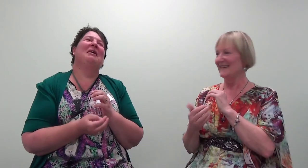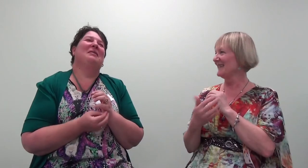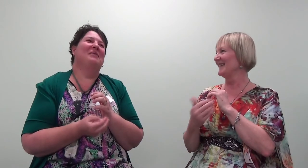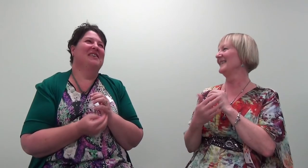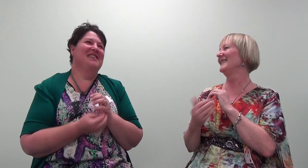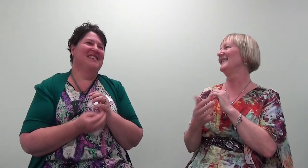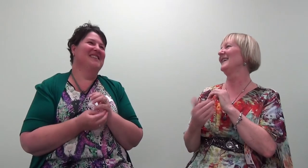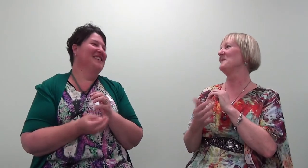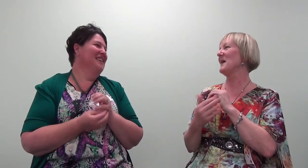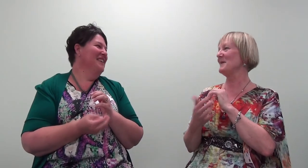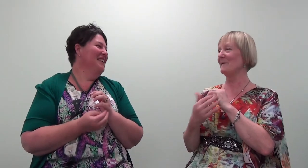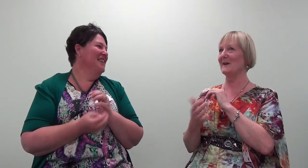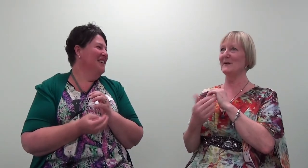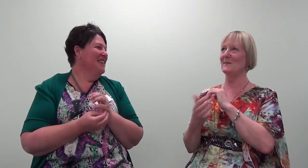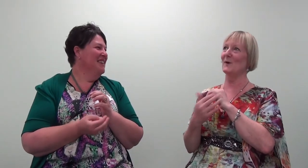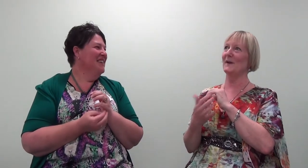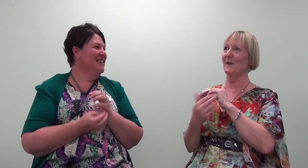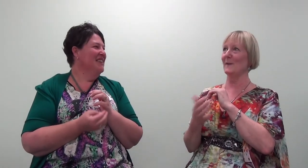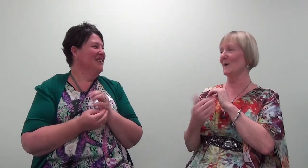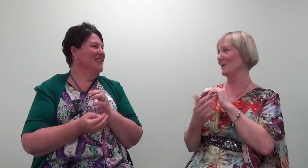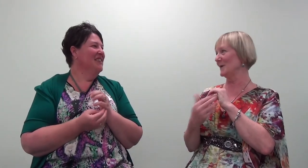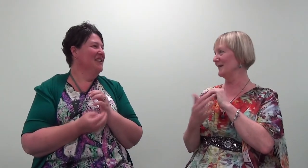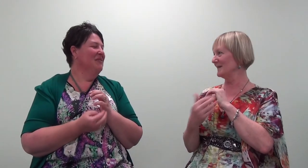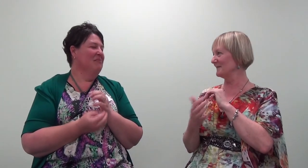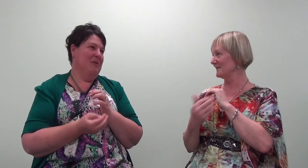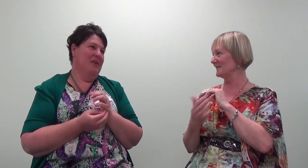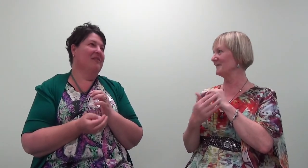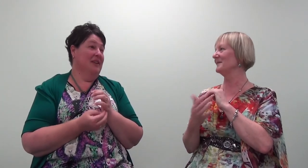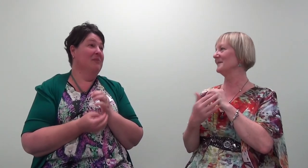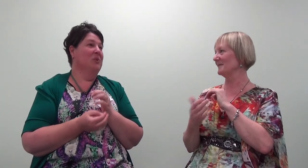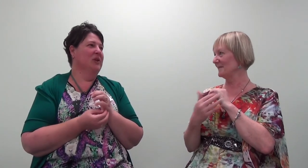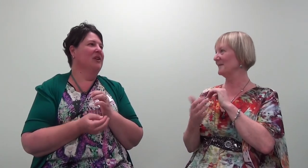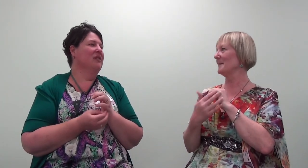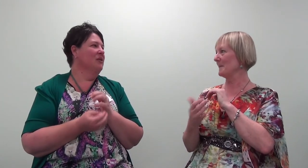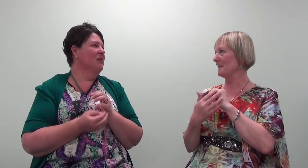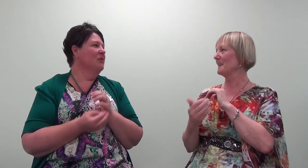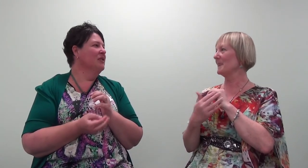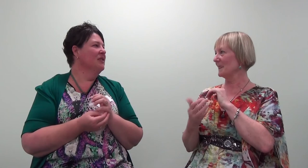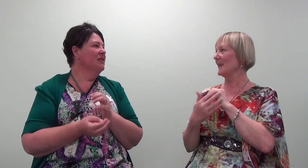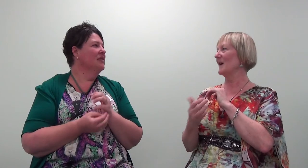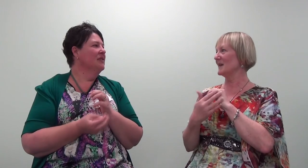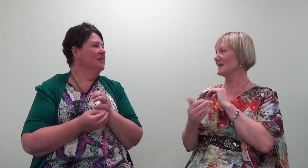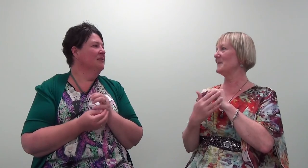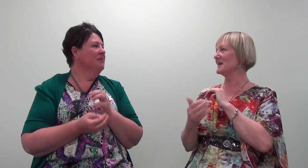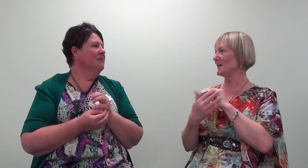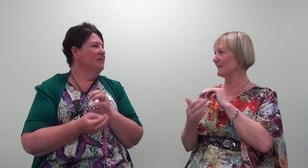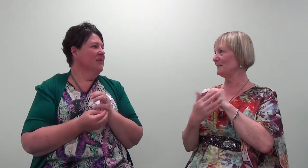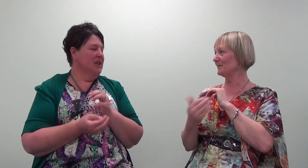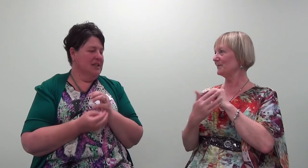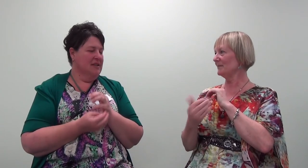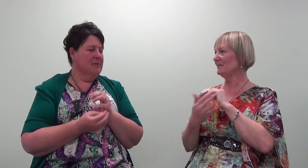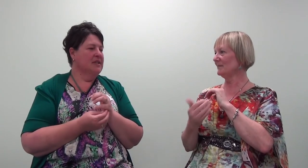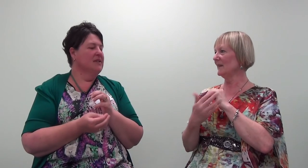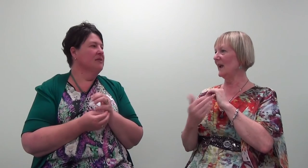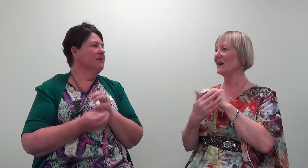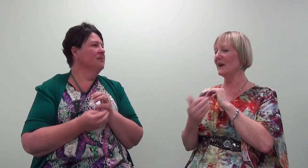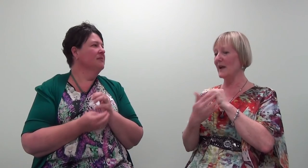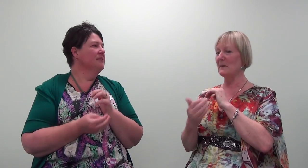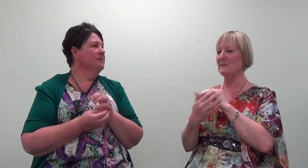Maybe I did. Maybe I've cleared more than I thought I would. Maybe I've cleared more than I thought I would. I accept myself. And I allow my